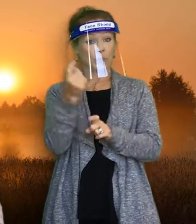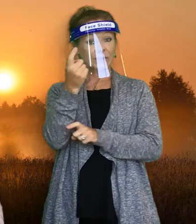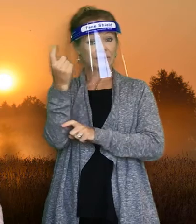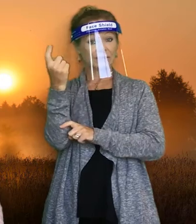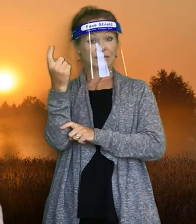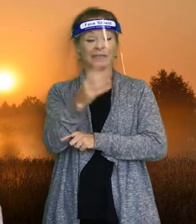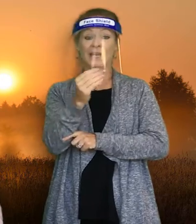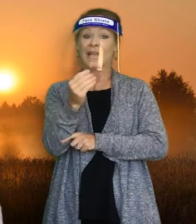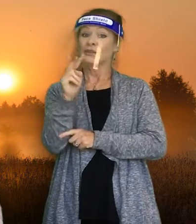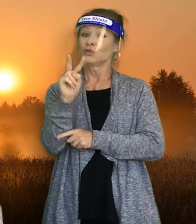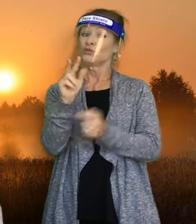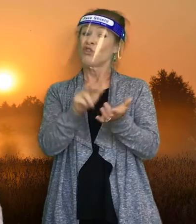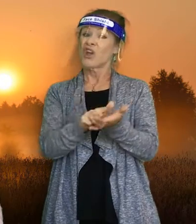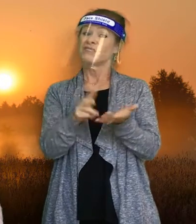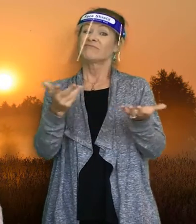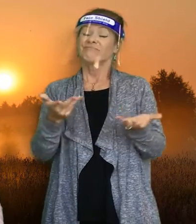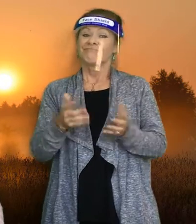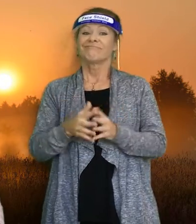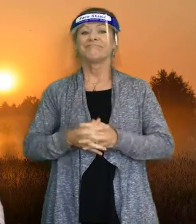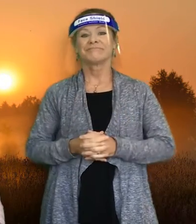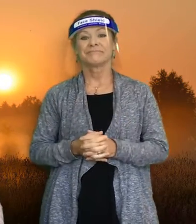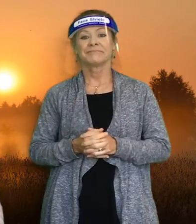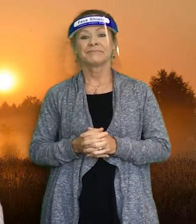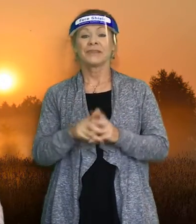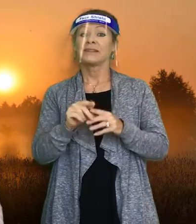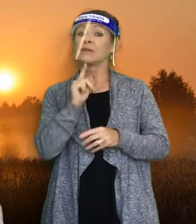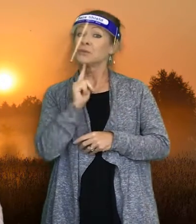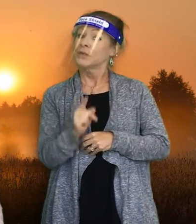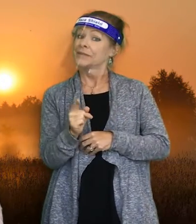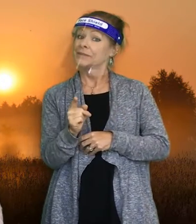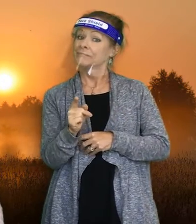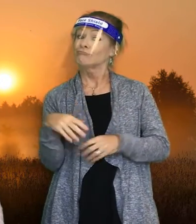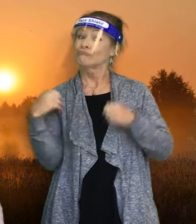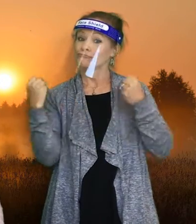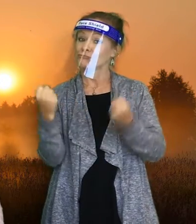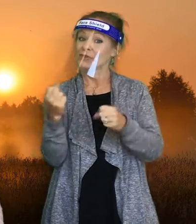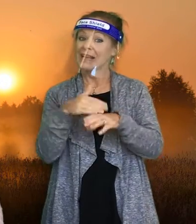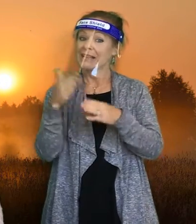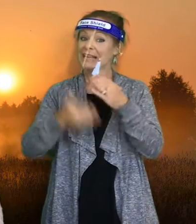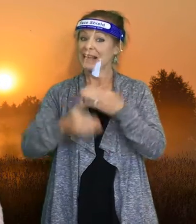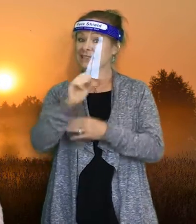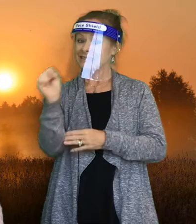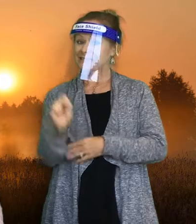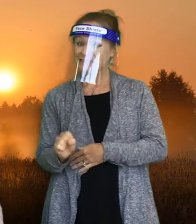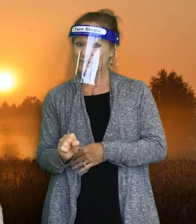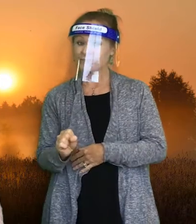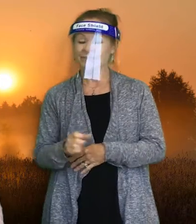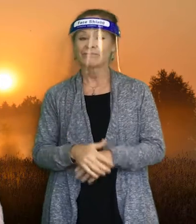and two losses. They really came on strong at the end of the season.